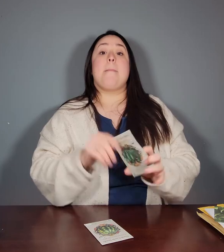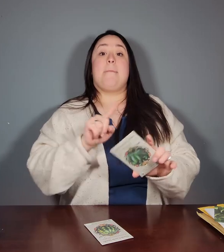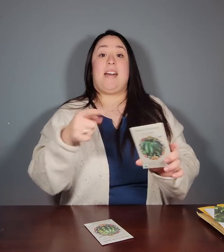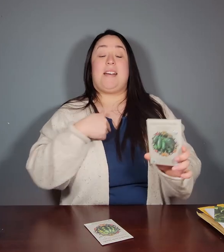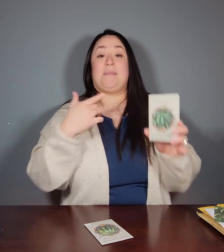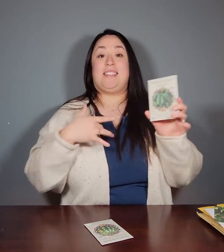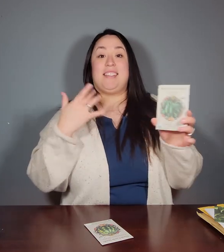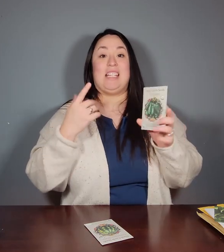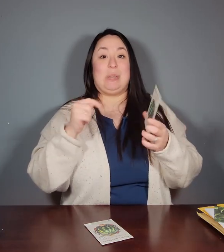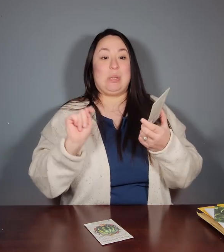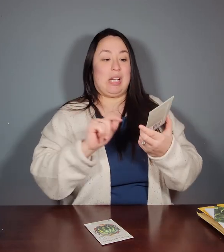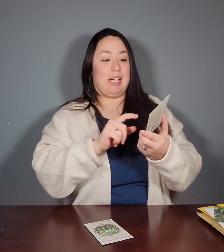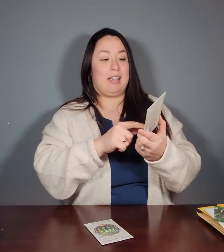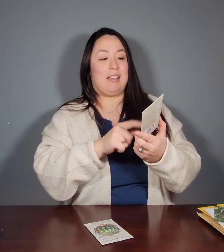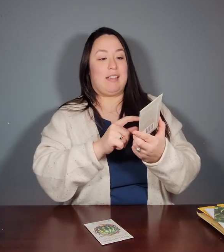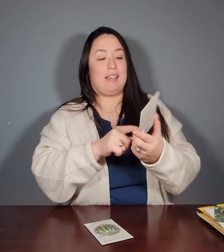These I'm excited to try.